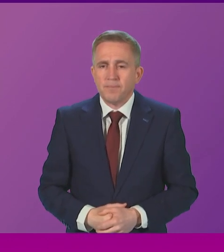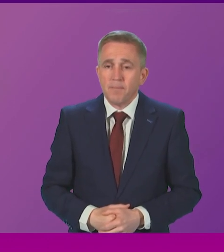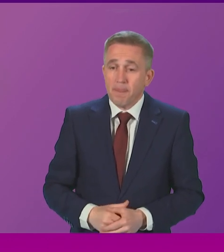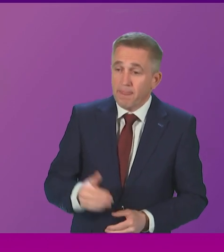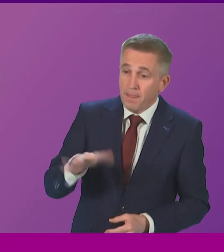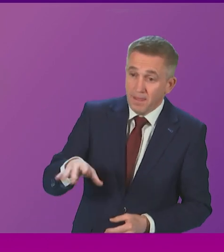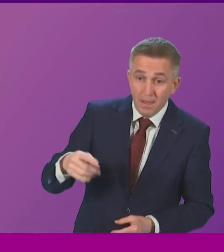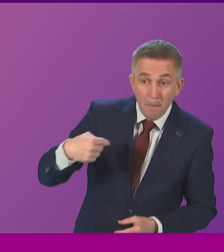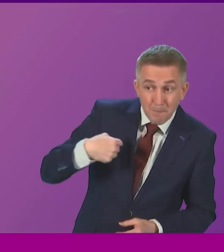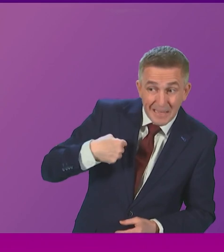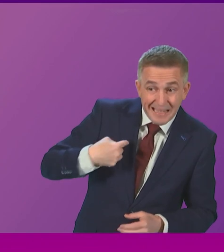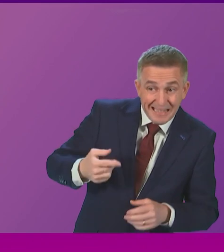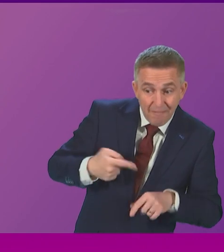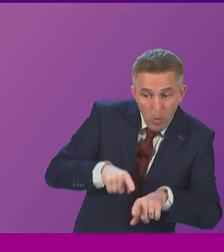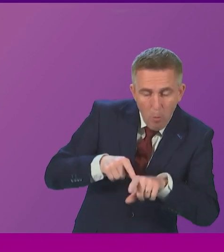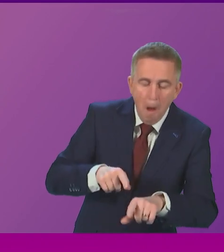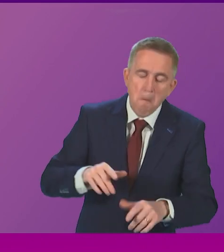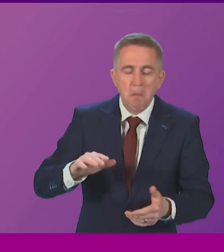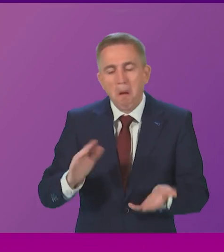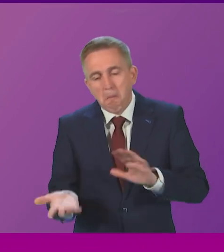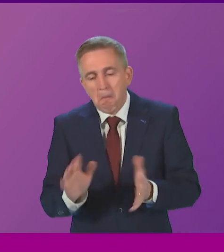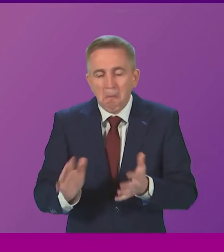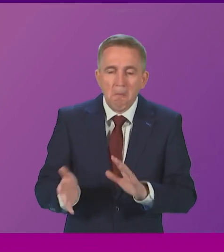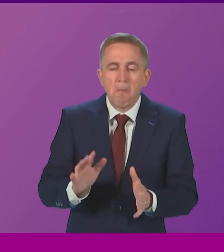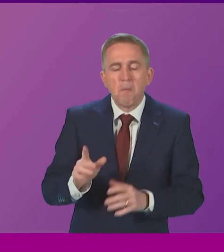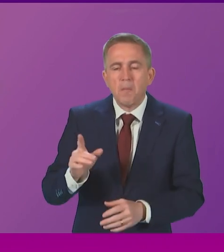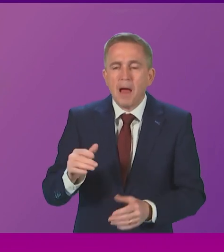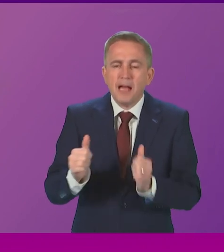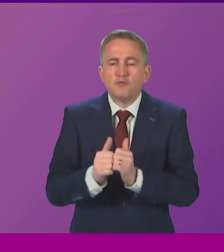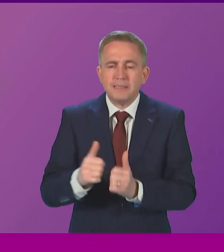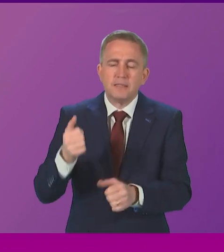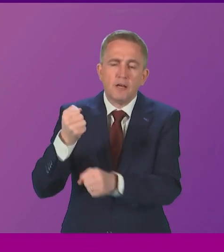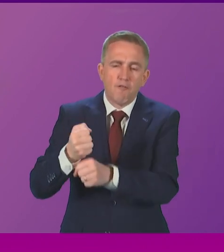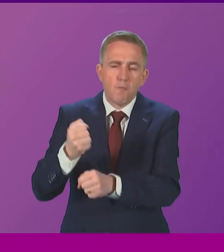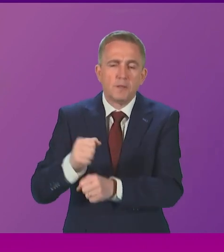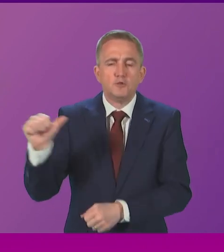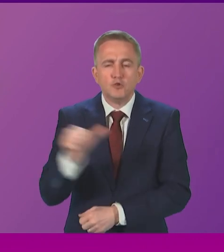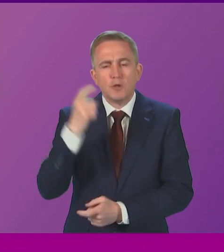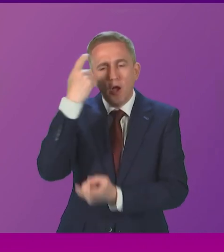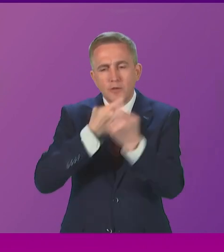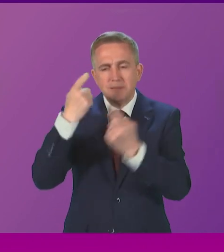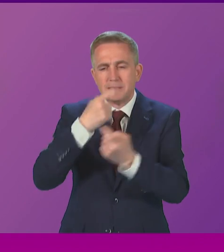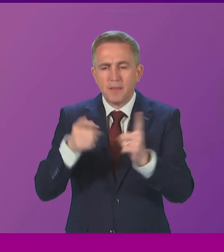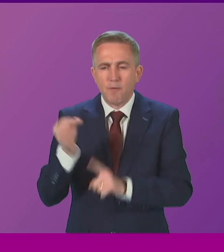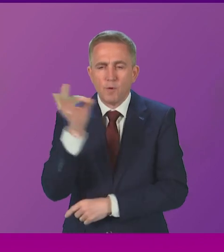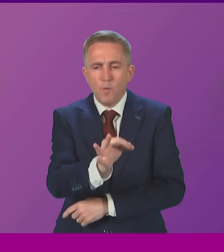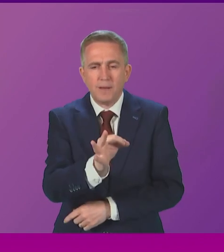that it will be me that is doing it, of course, but that is something I think that the Government should reflect on. Willie Rennie.